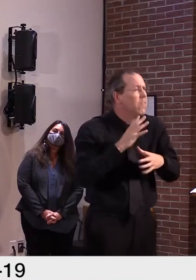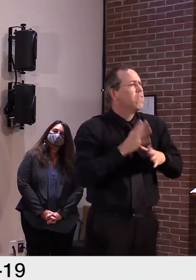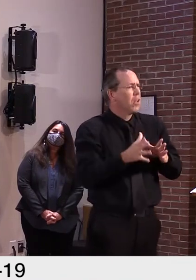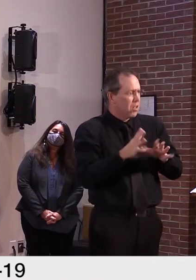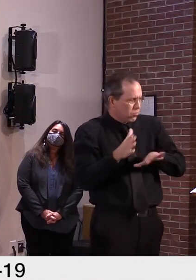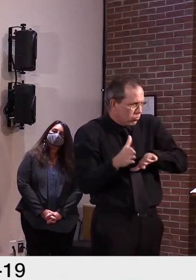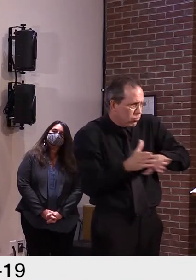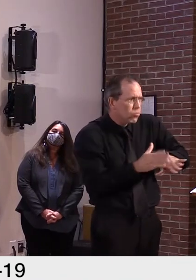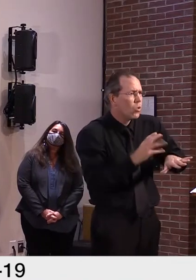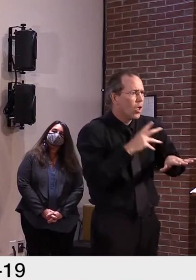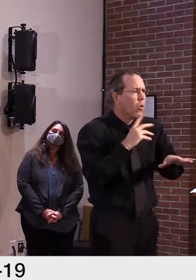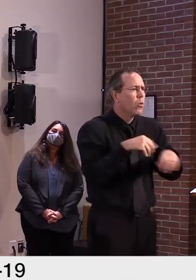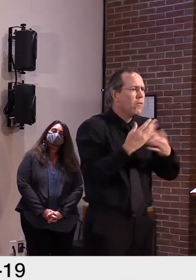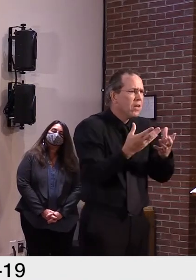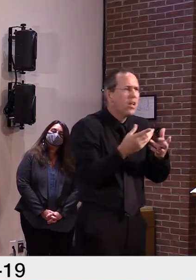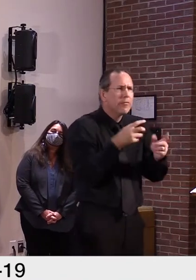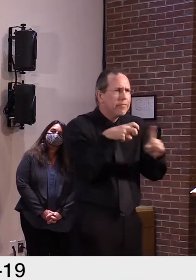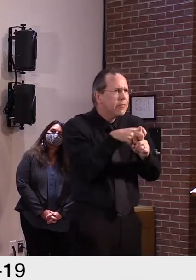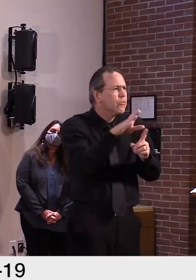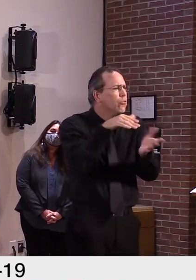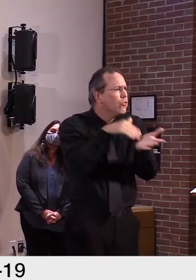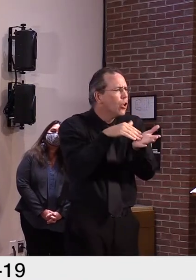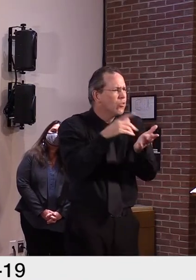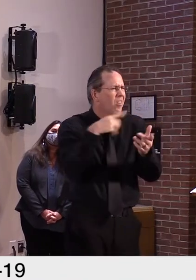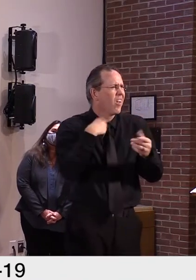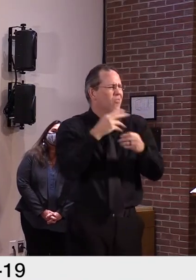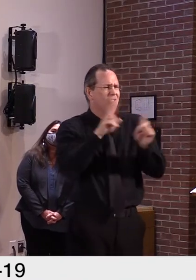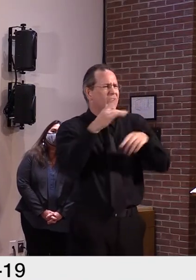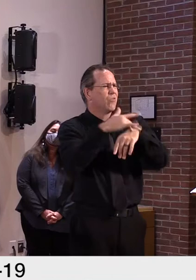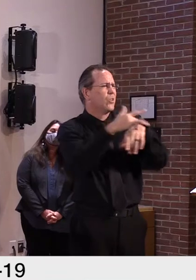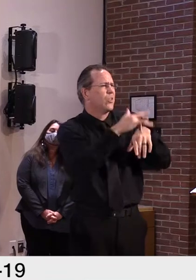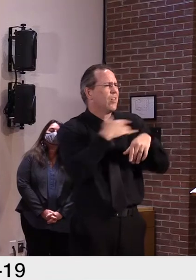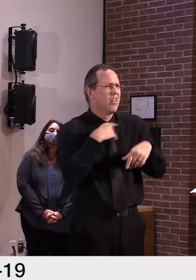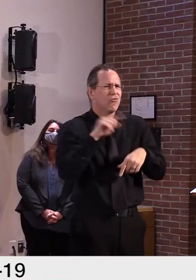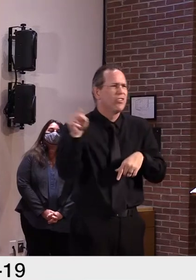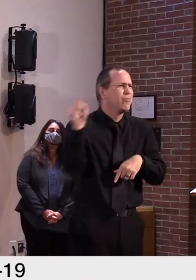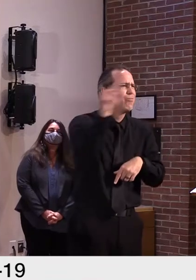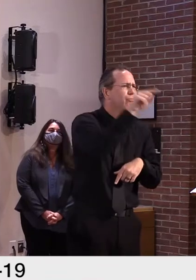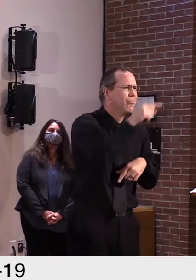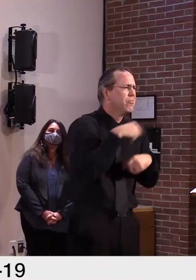distributed throughout the state, and we will provide you with a free flu shot.